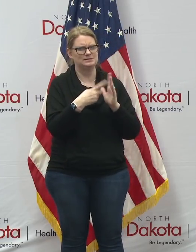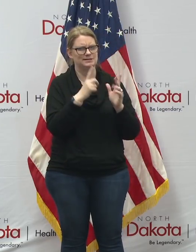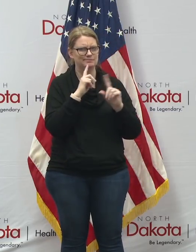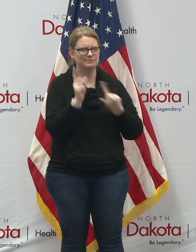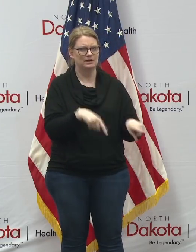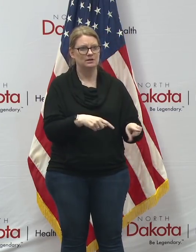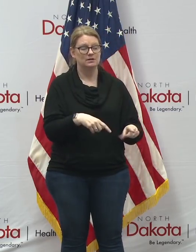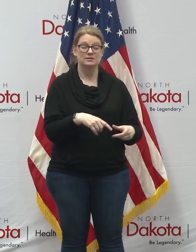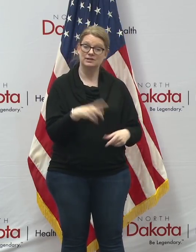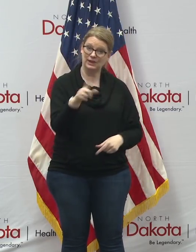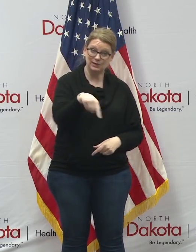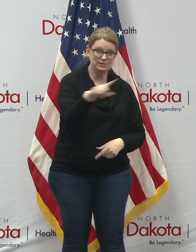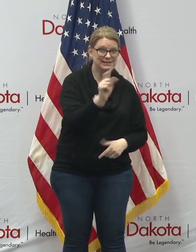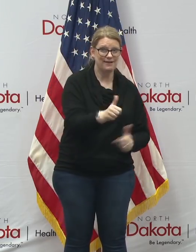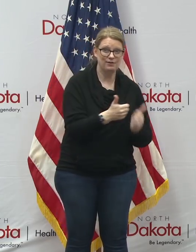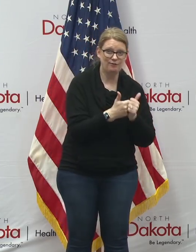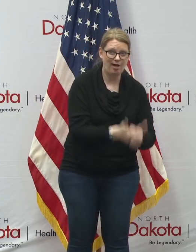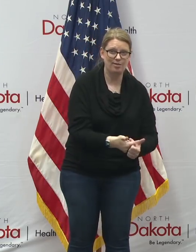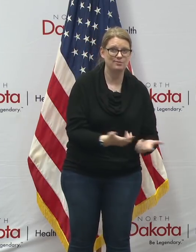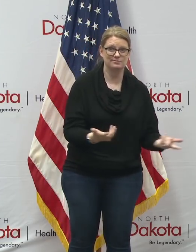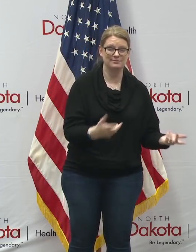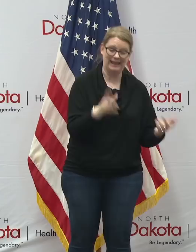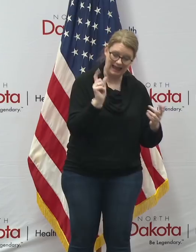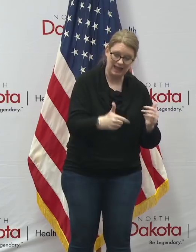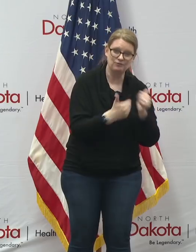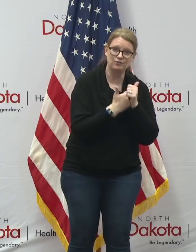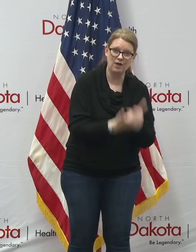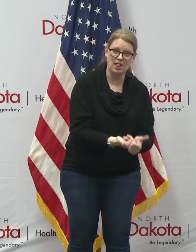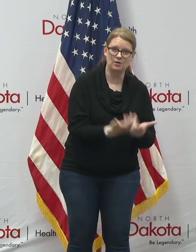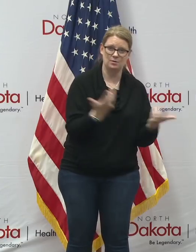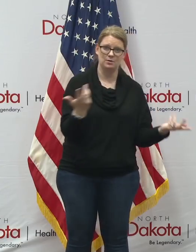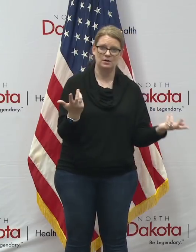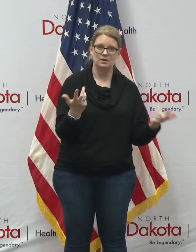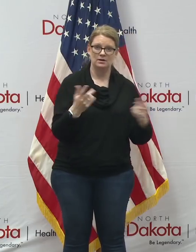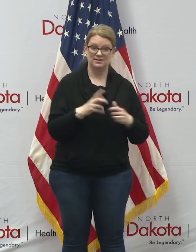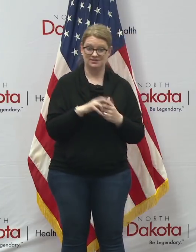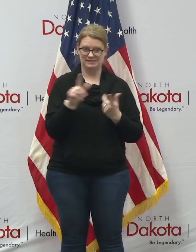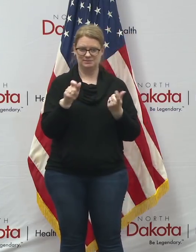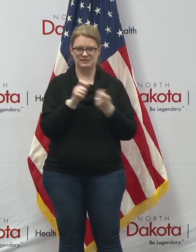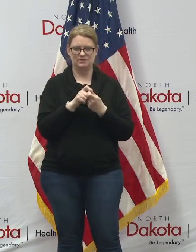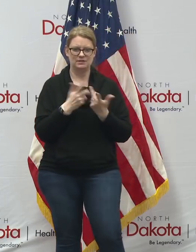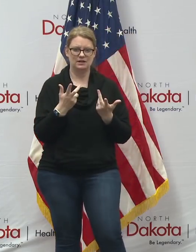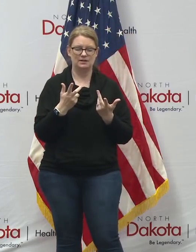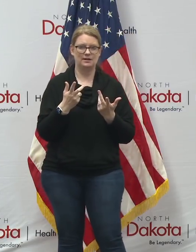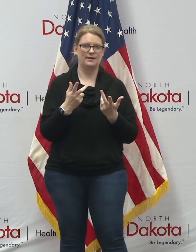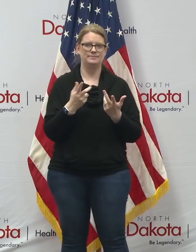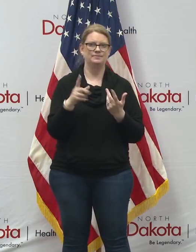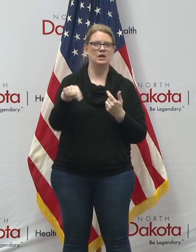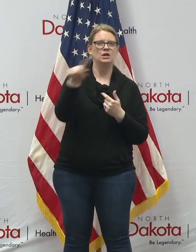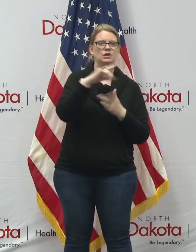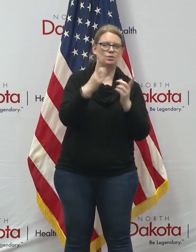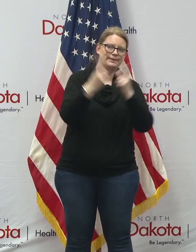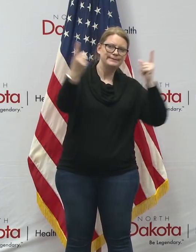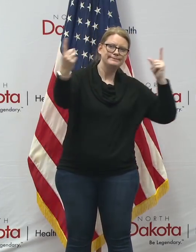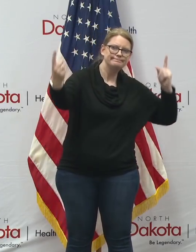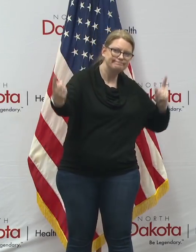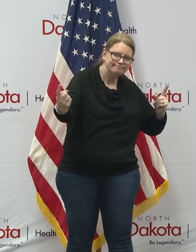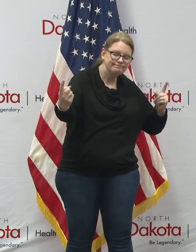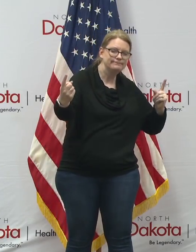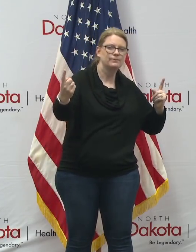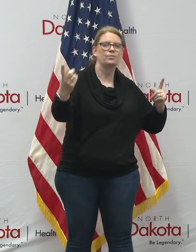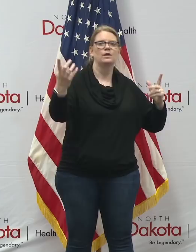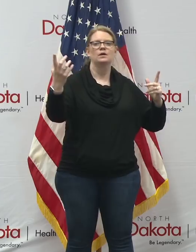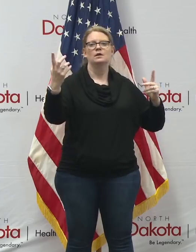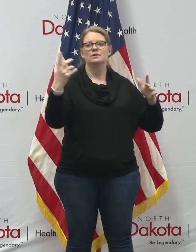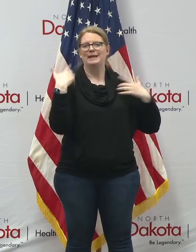to follow them and if they can follow uh particularly as it relates to what you know individuals are doing in terms of distance keeping and uh